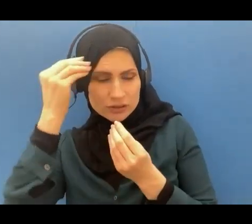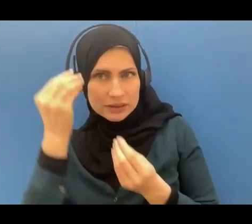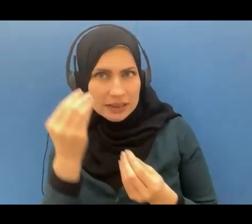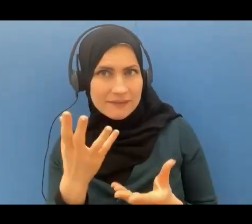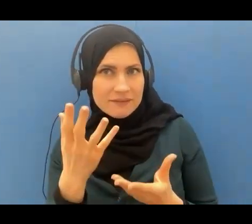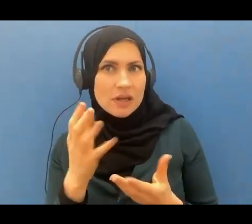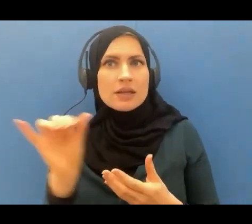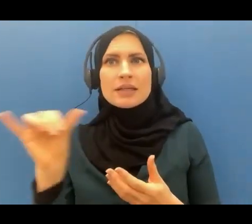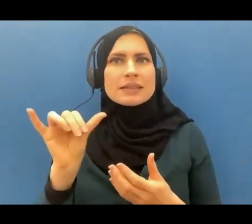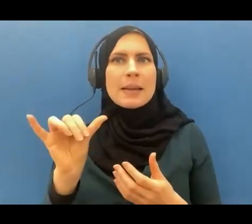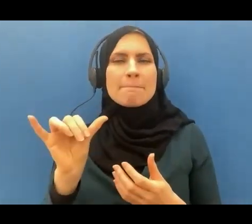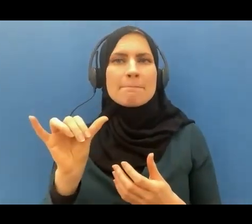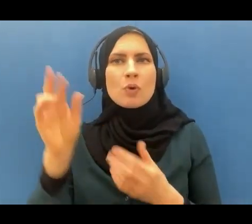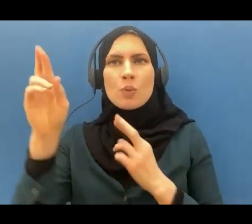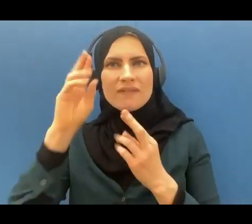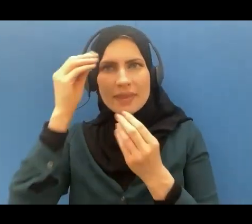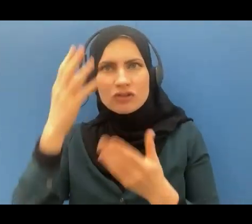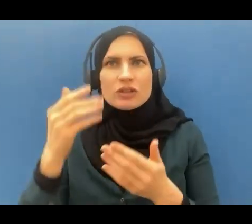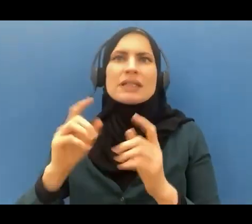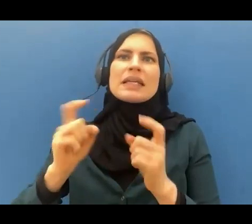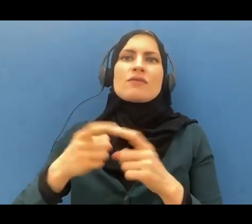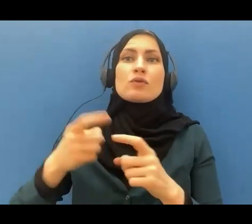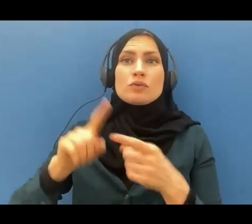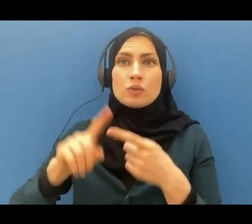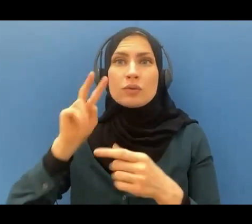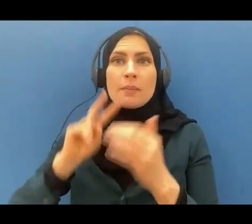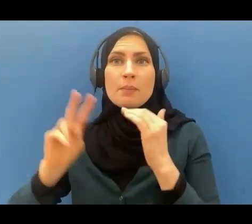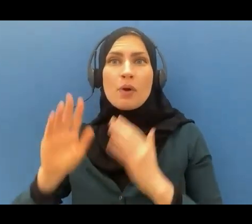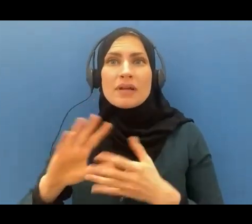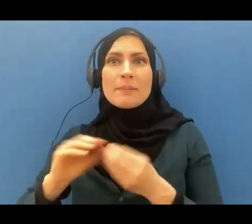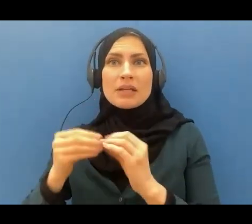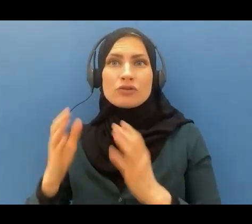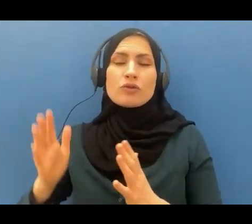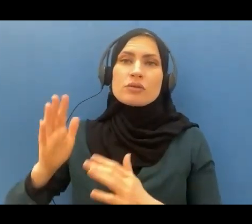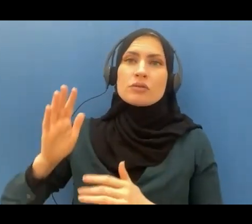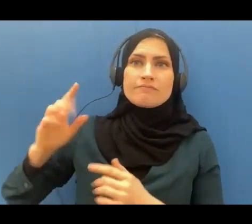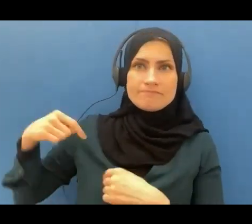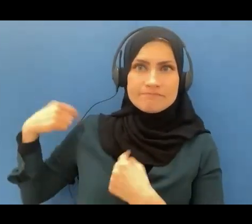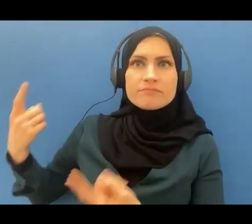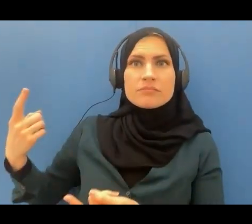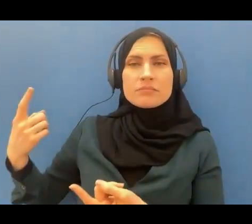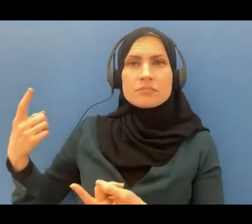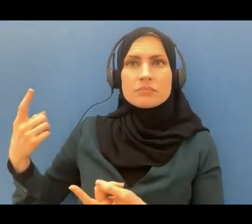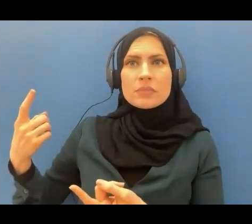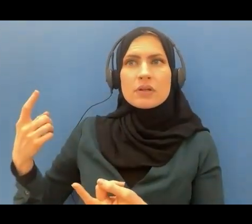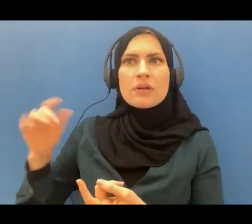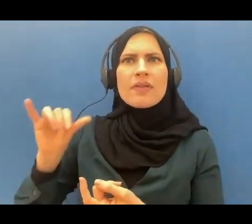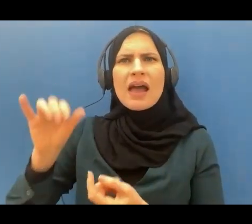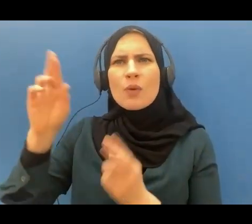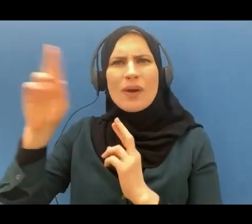before you messengers and prophets what is the revelation if you associate partners or gods with Allah